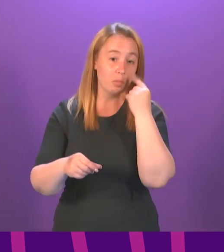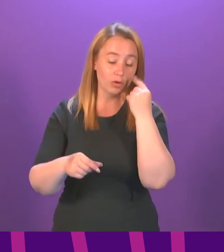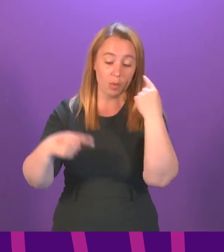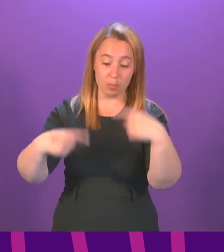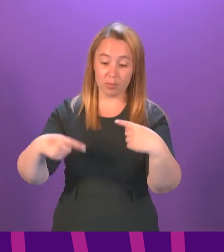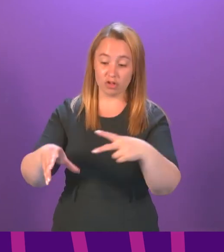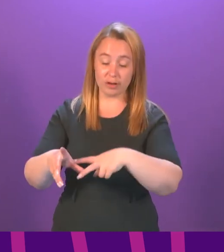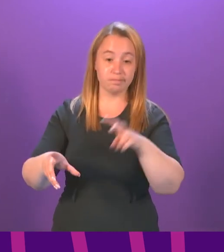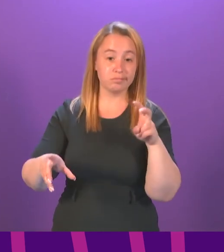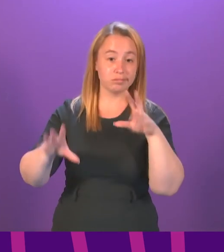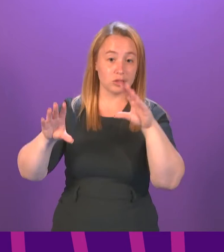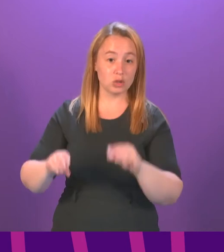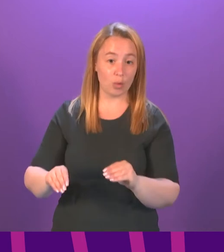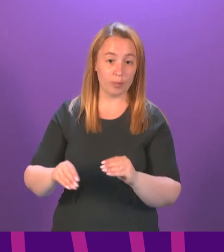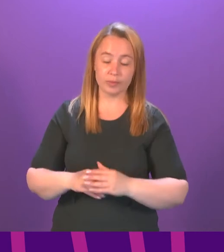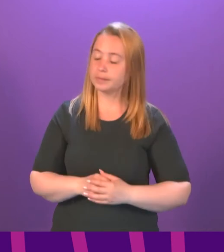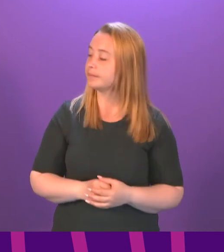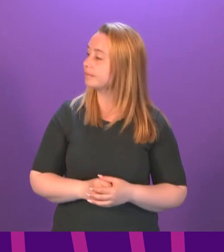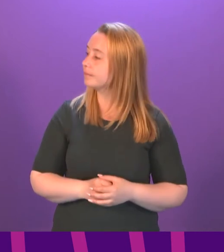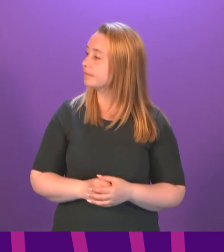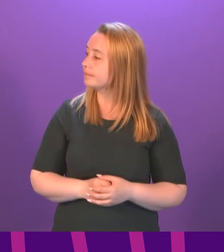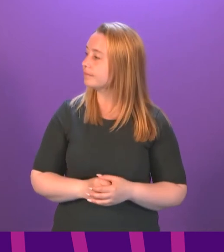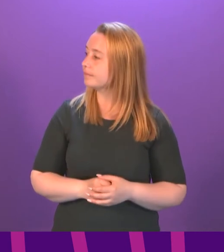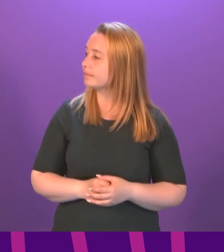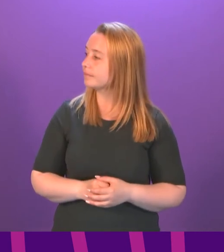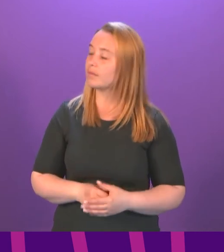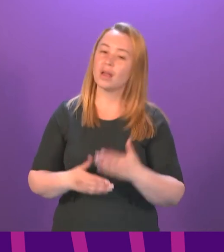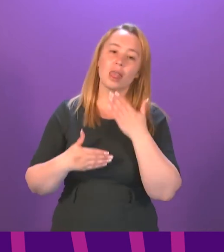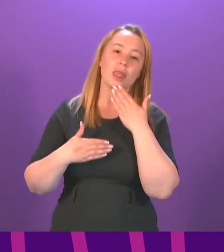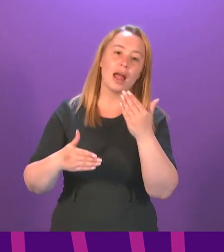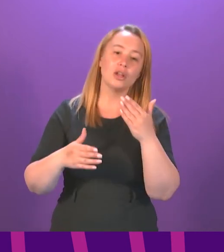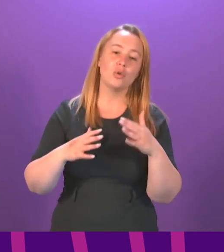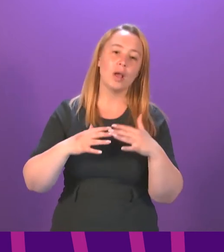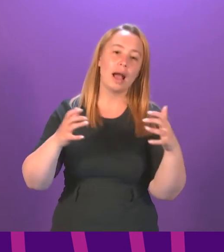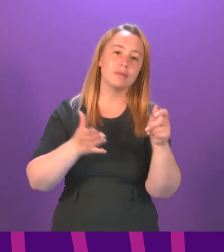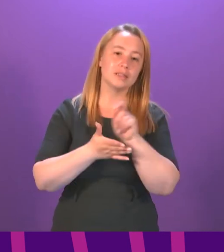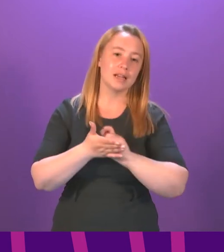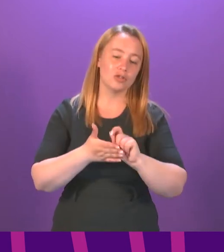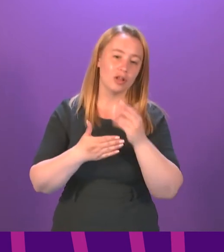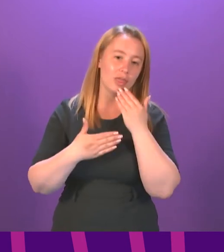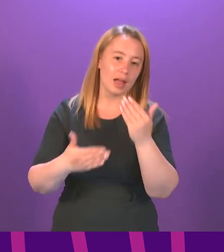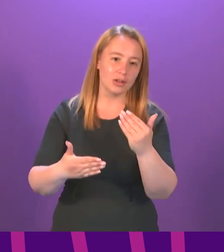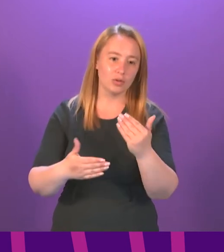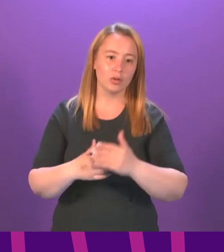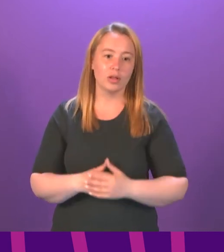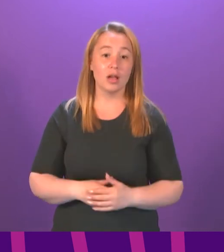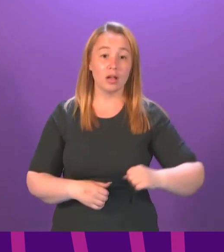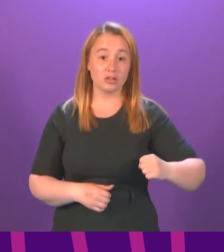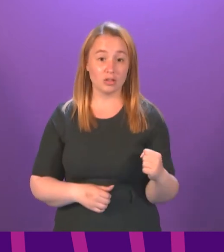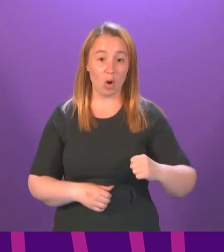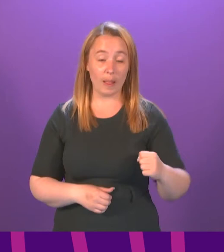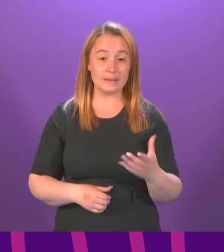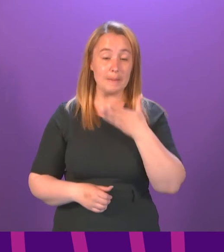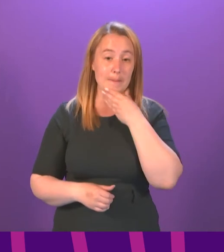concerns arise. Alex Cole-Hamilton. I am very grateful to the Cabinet Secretary for that answer. We are now just days away from Scotland's